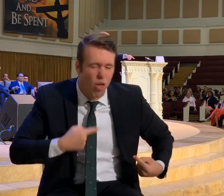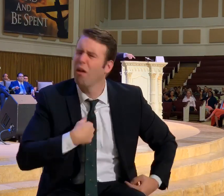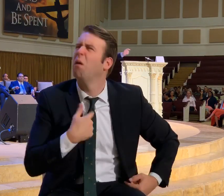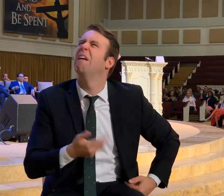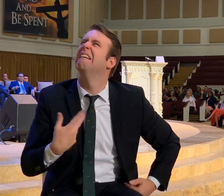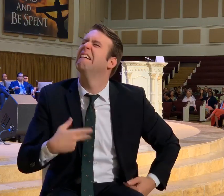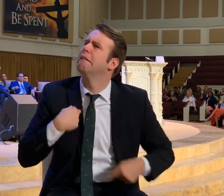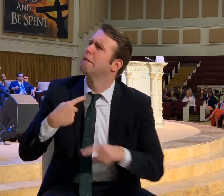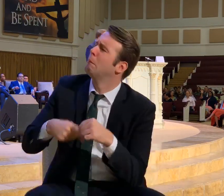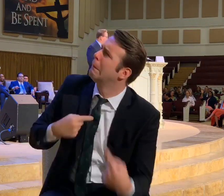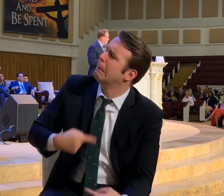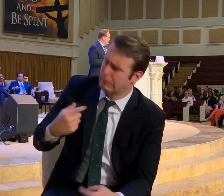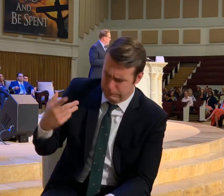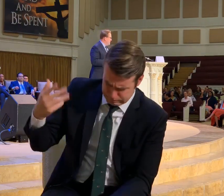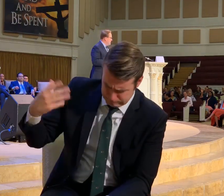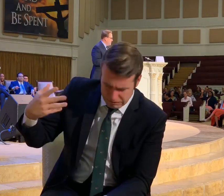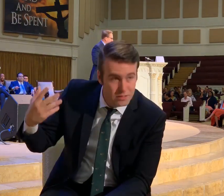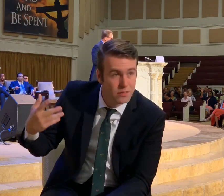That's what your Bible says.